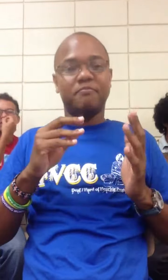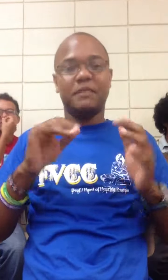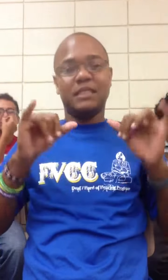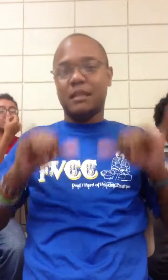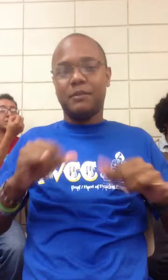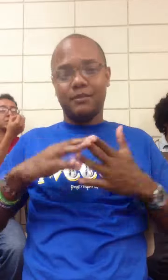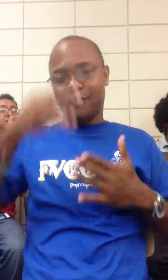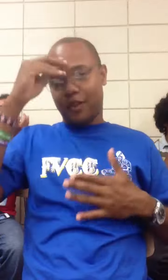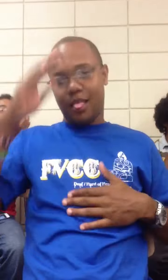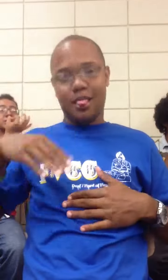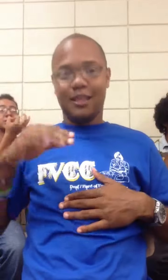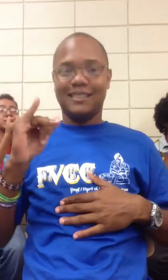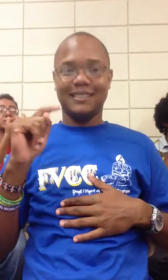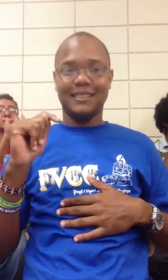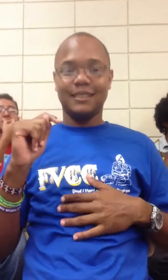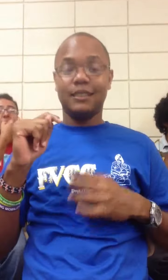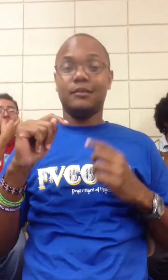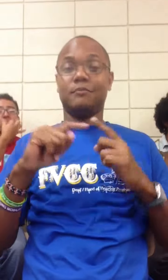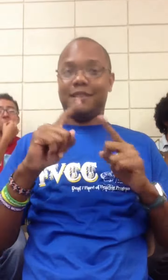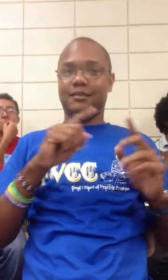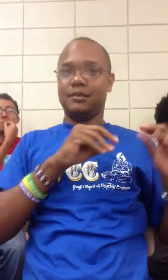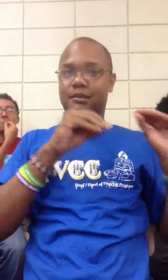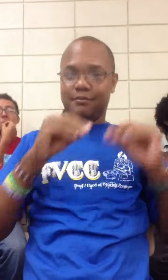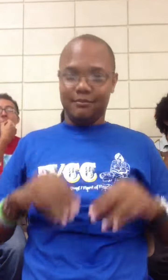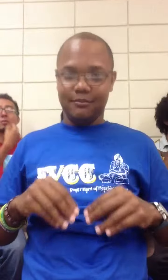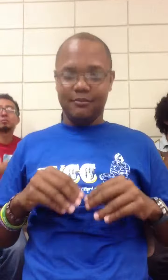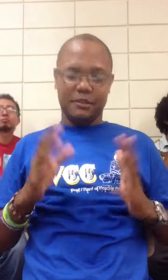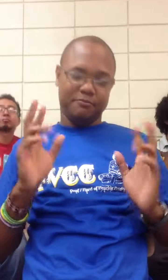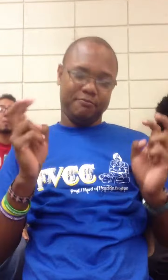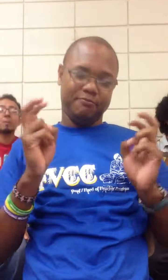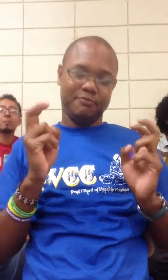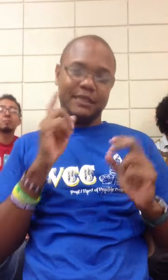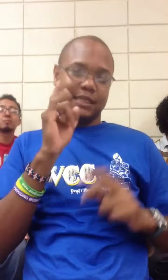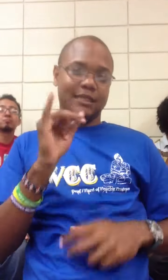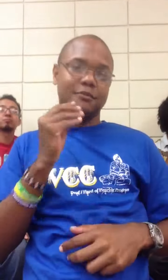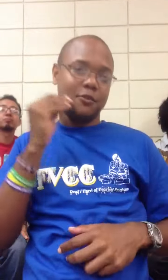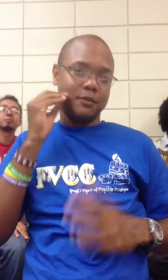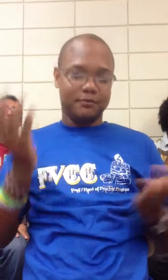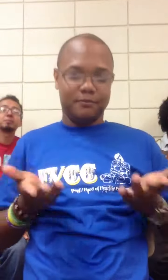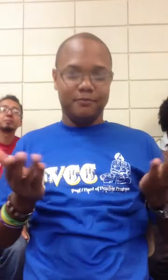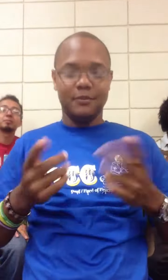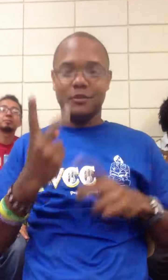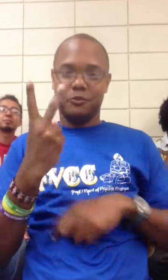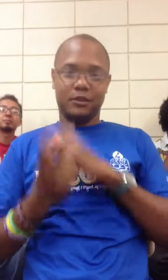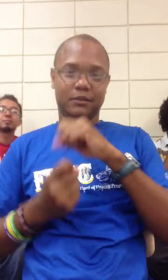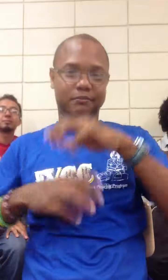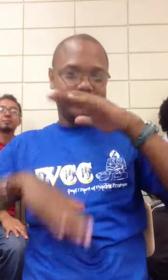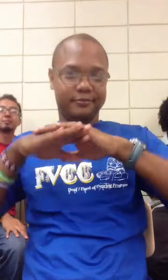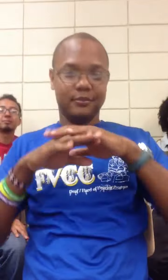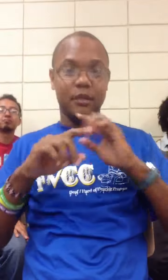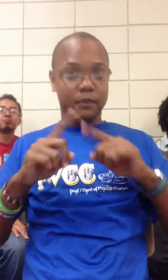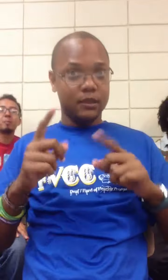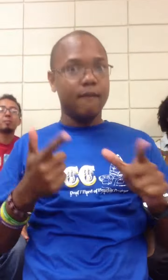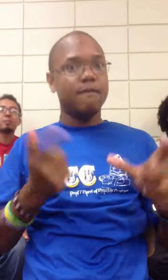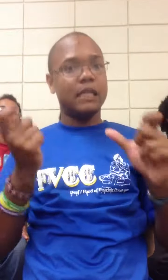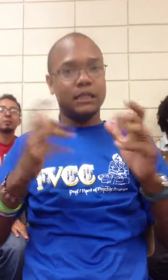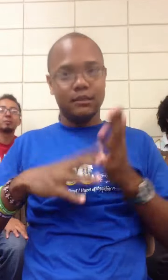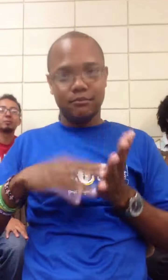you're not going to like it. so if you found from cheating from plagiarism guess what your grade is going to be a big fat